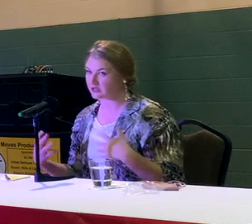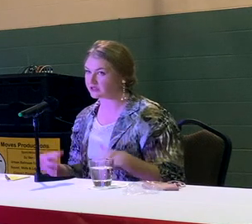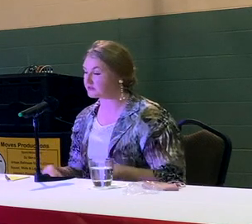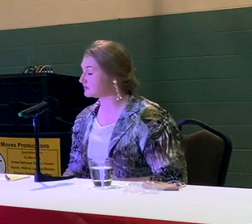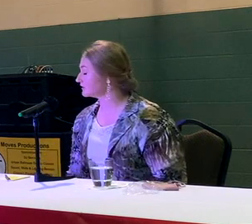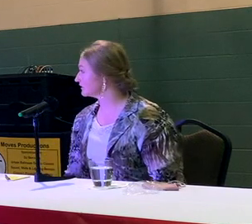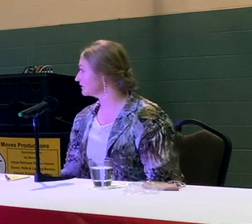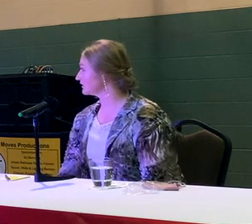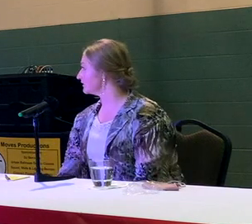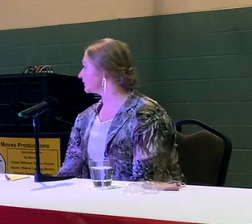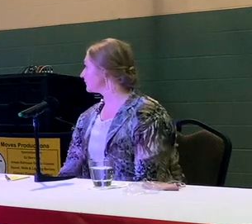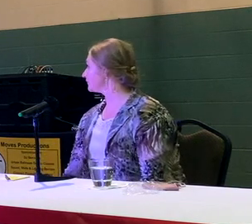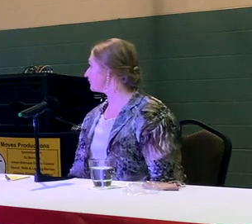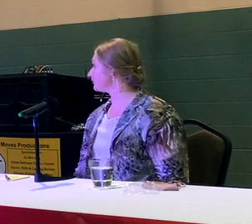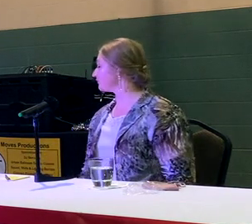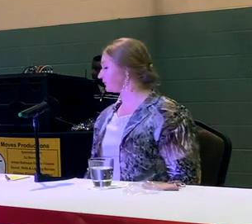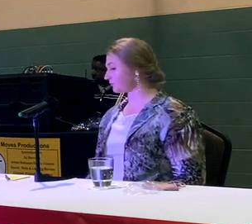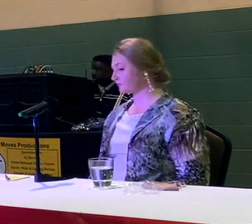repair this?